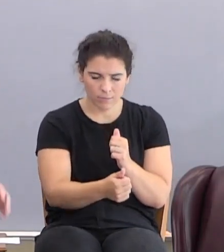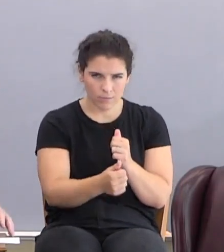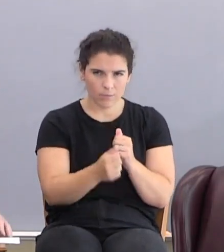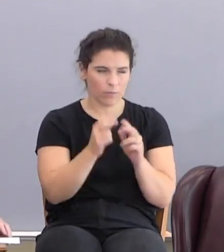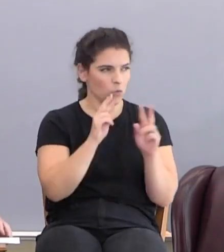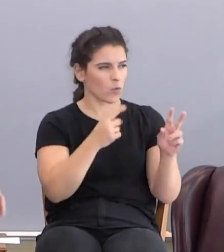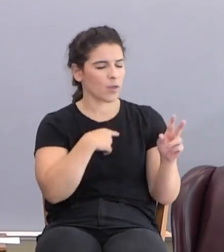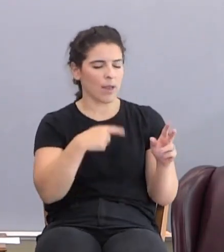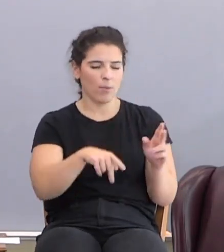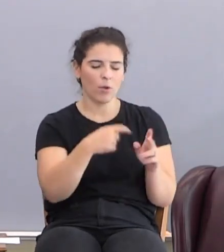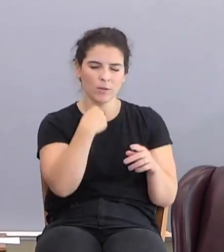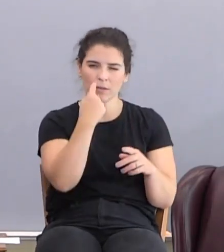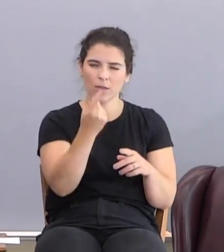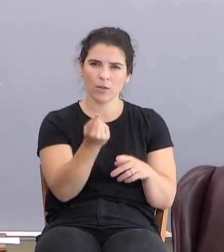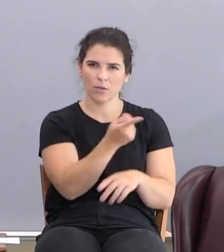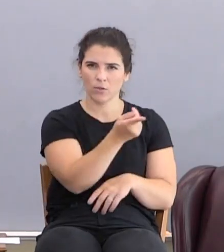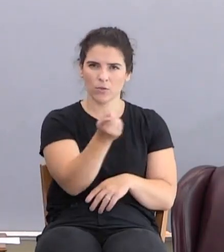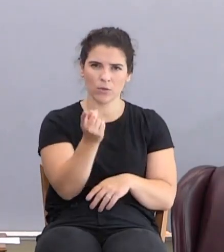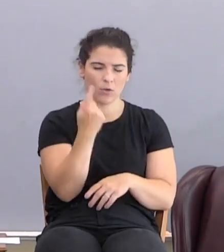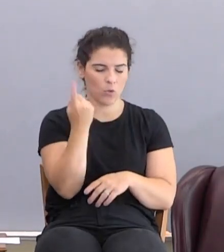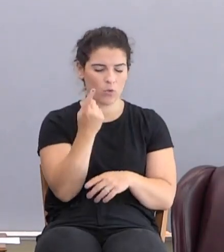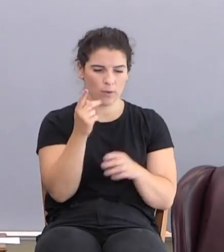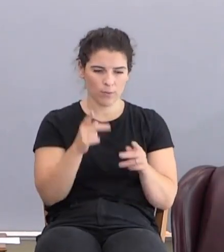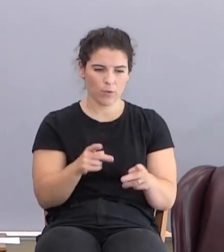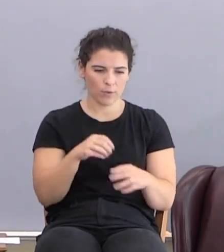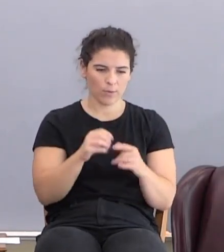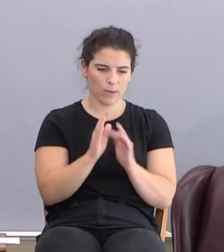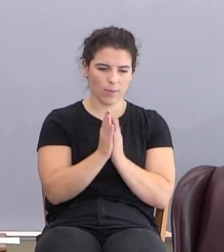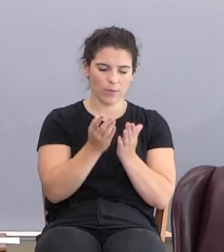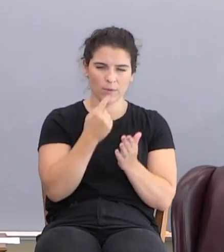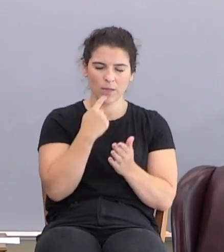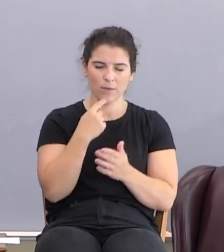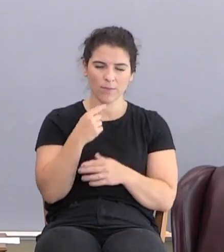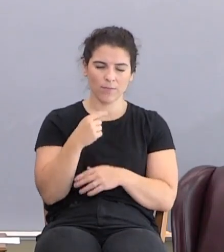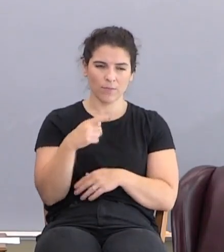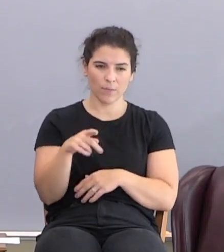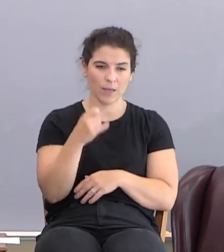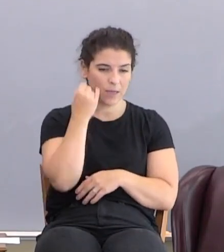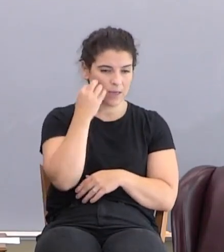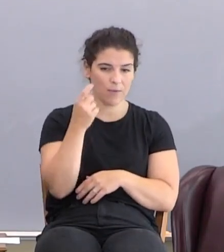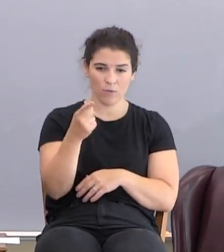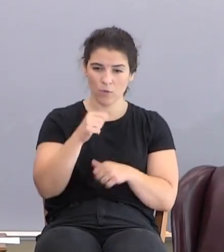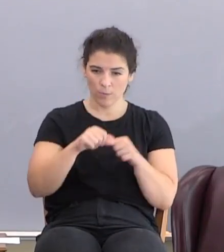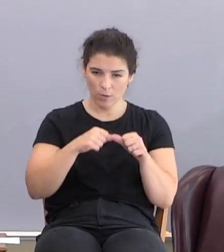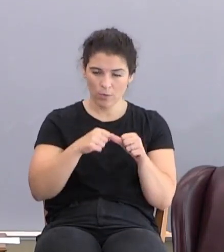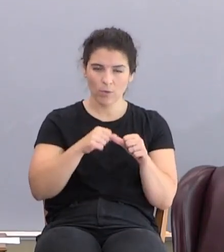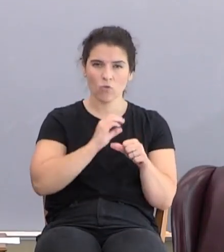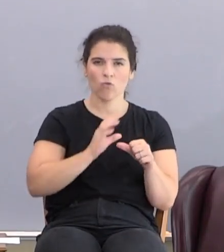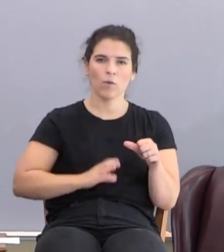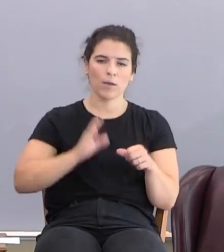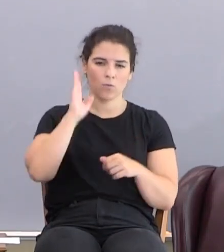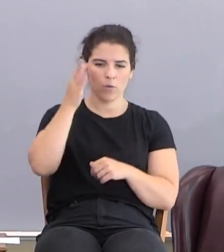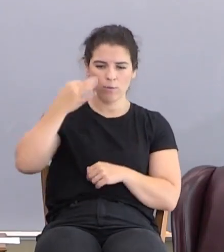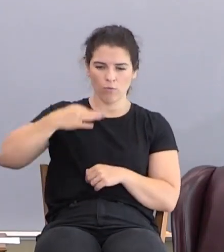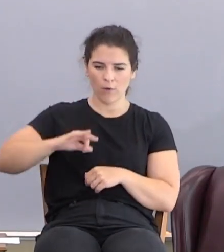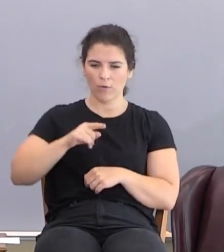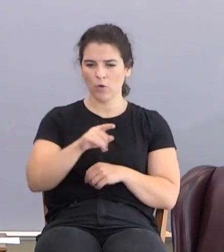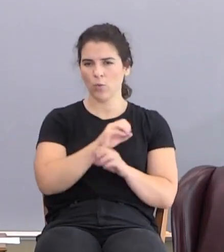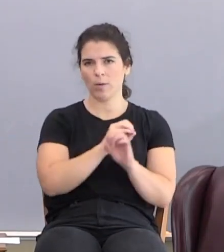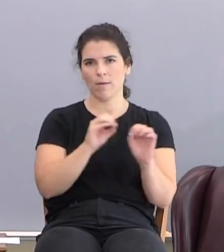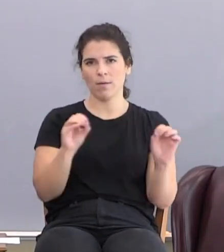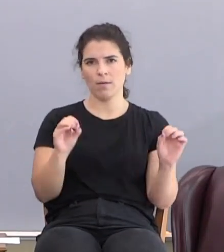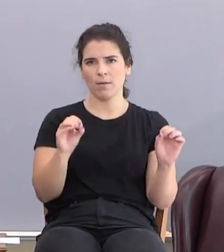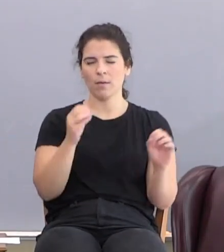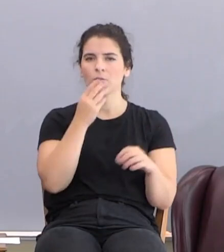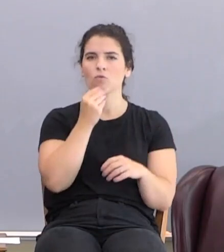Behold, I, Paul, say unto you, and the person in Bible to say this is Paul, that if ye be circumcised, Christ shall profit you nothing. In the